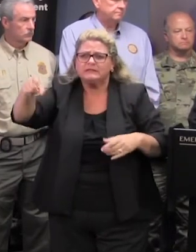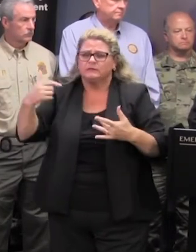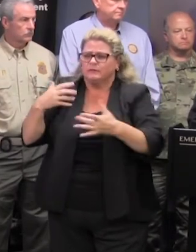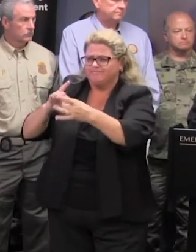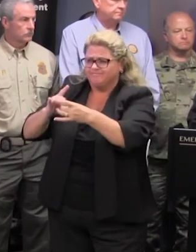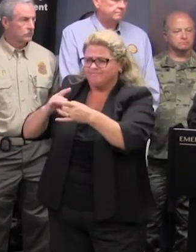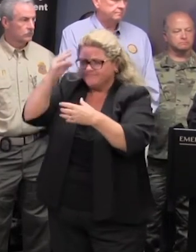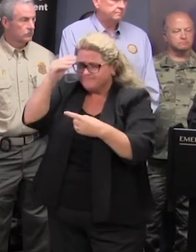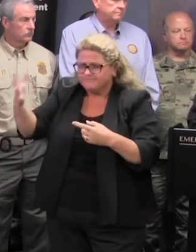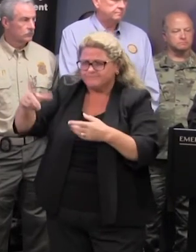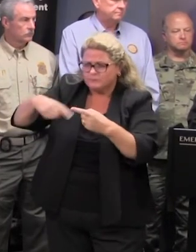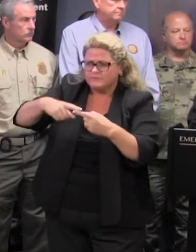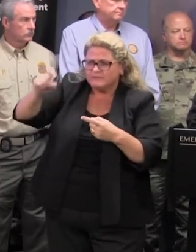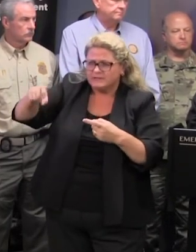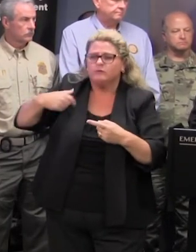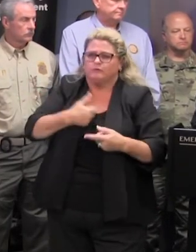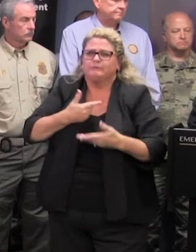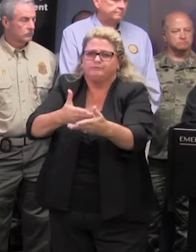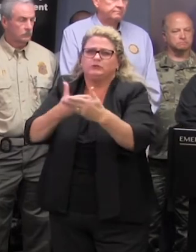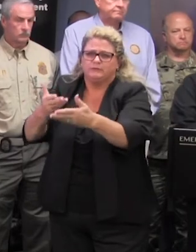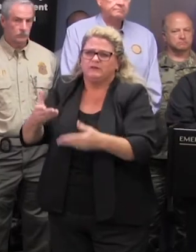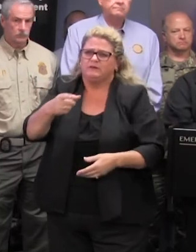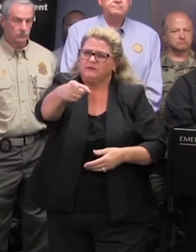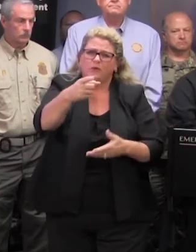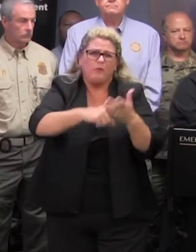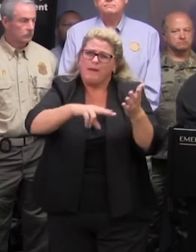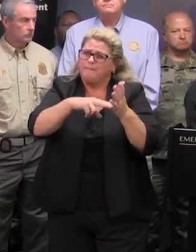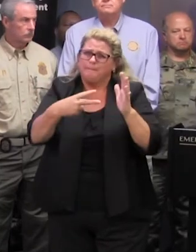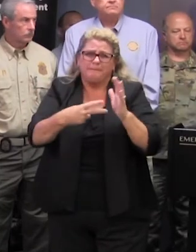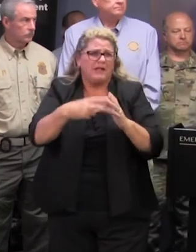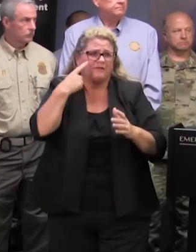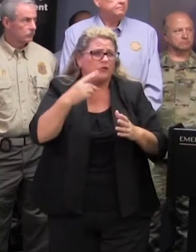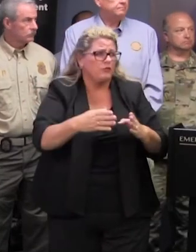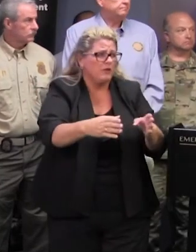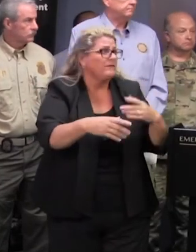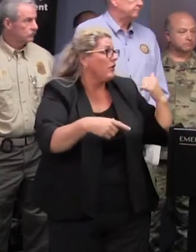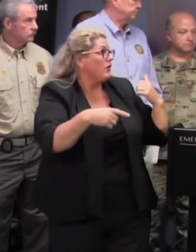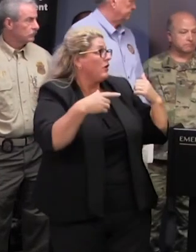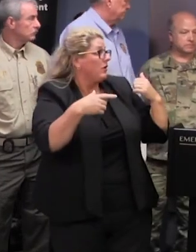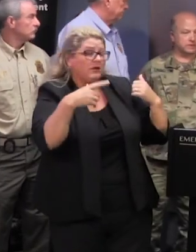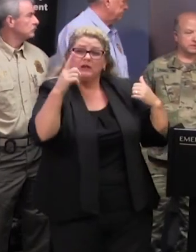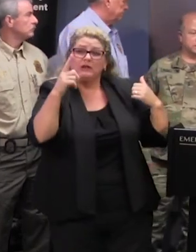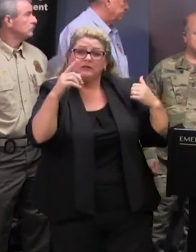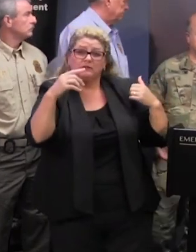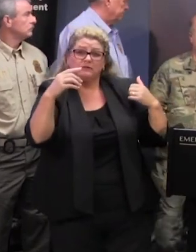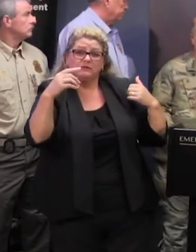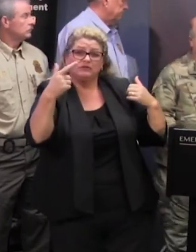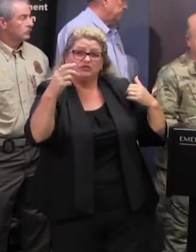coordinating and getting them what they need when they tell us they need it what does that mean down river if it's general did you want to add to that